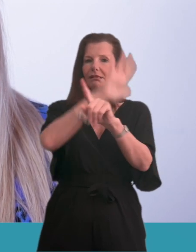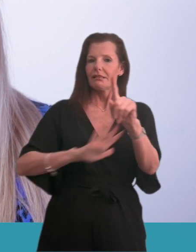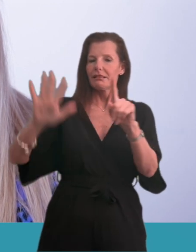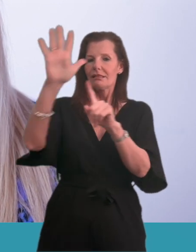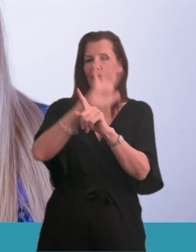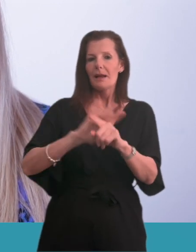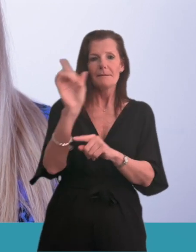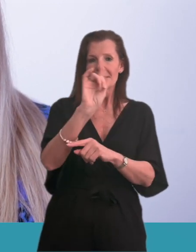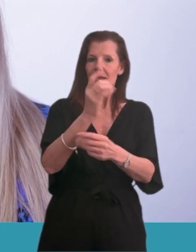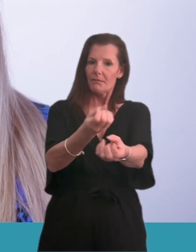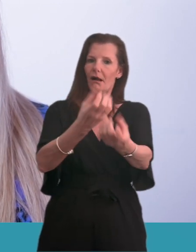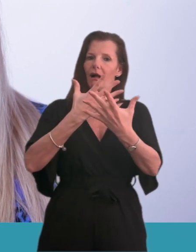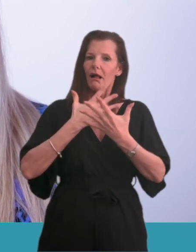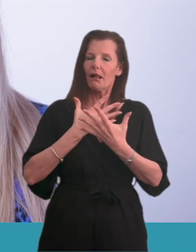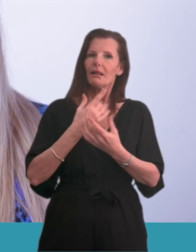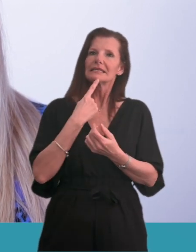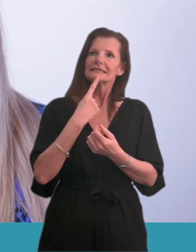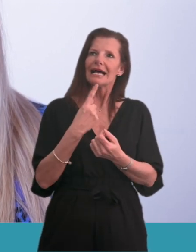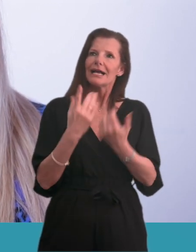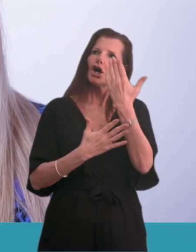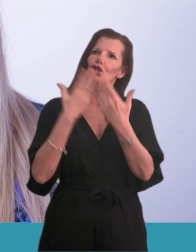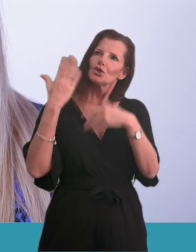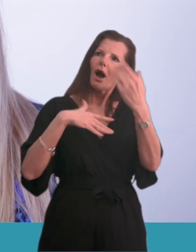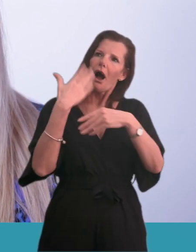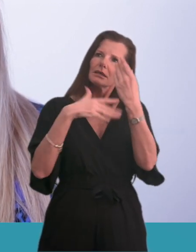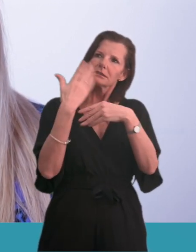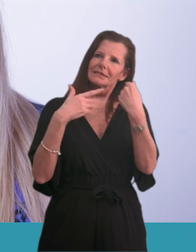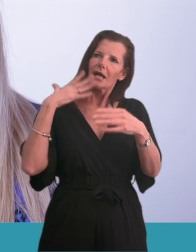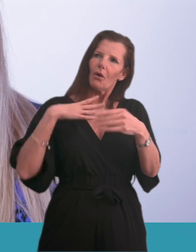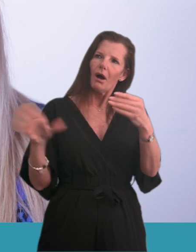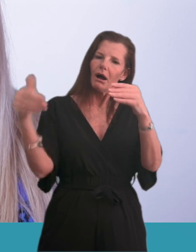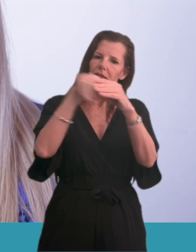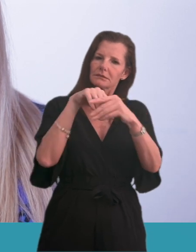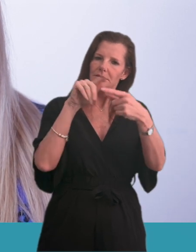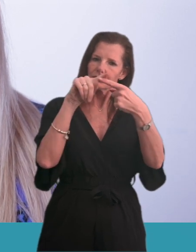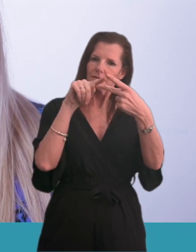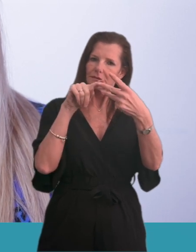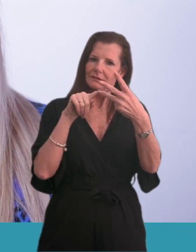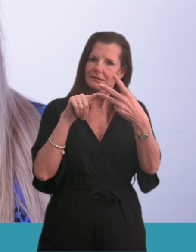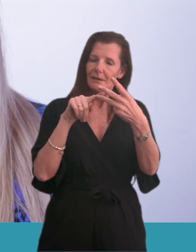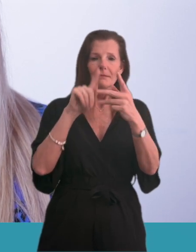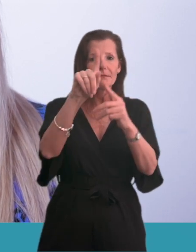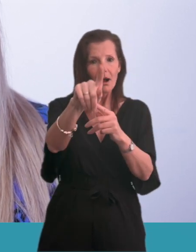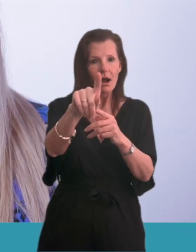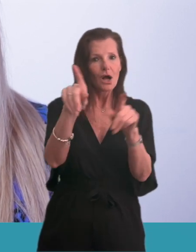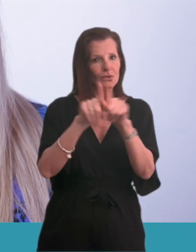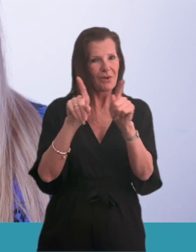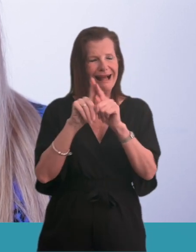People have told us what they want new hospital facilities to look like. They have also told us what worries them about hospitals